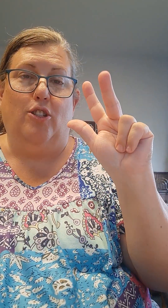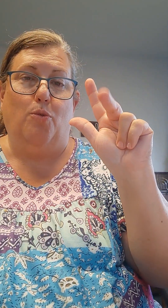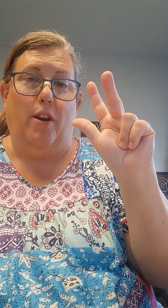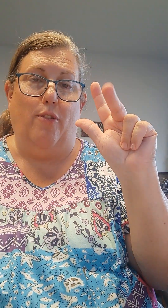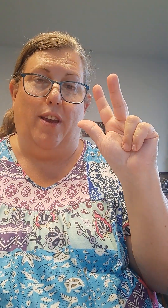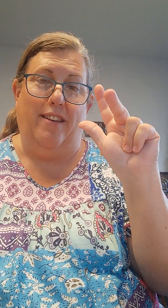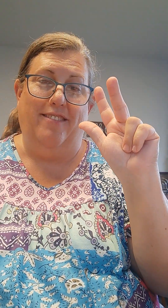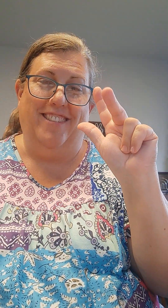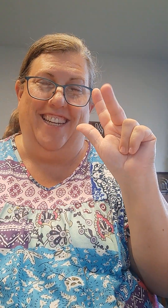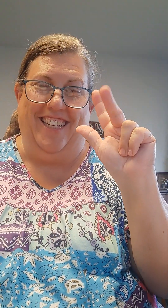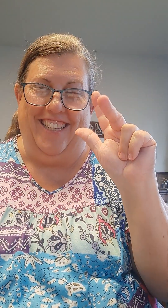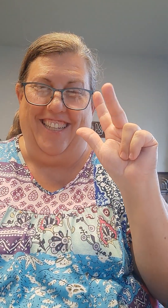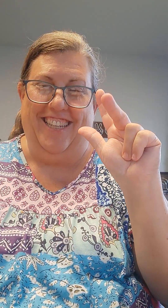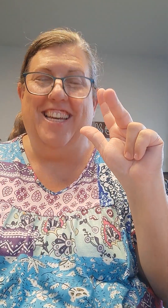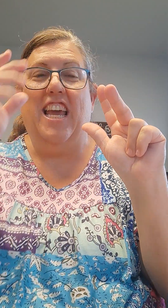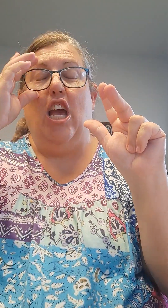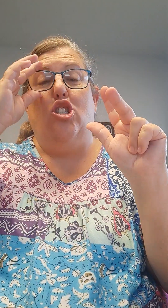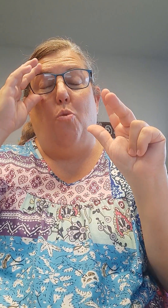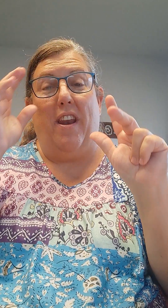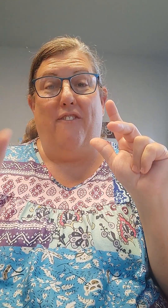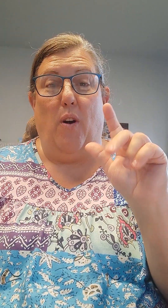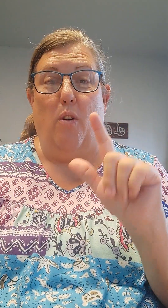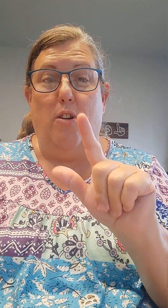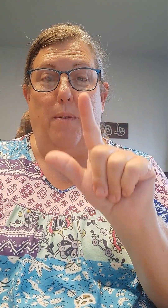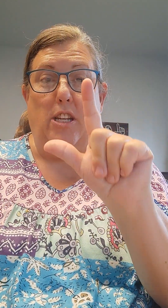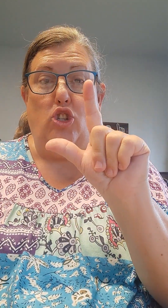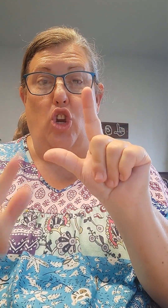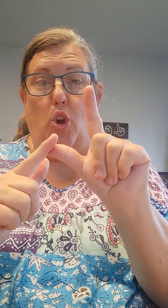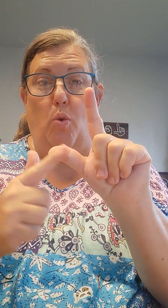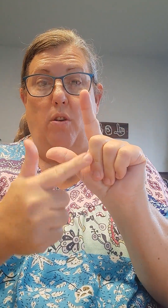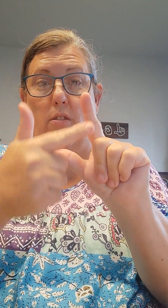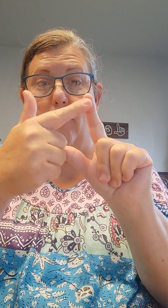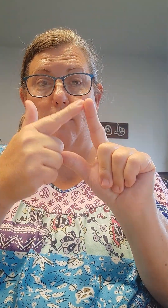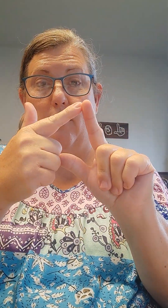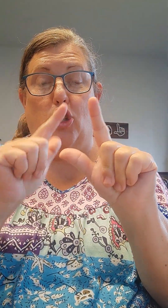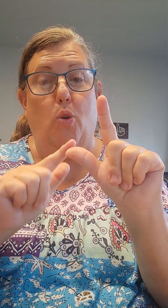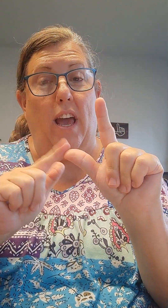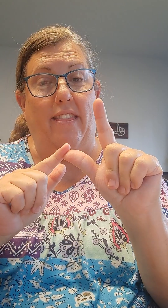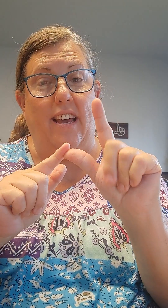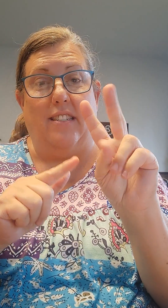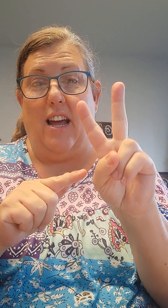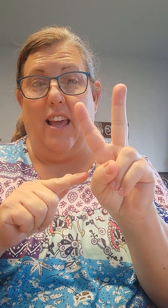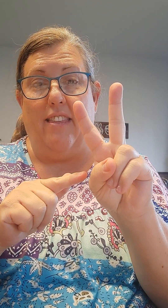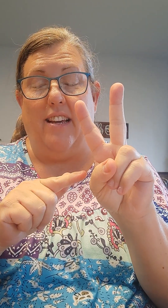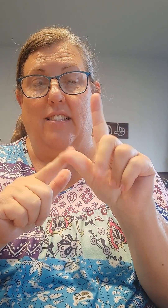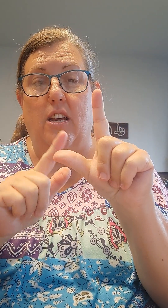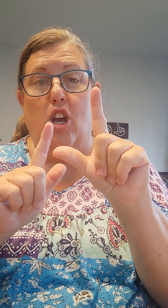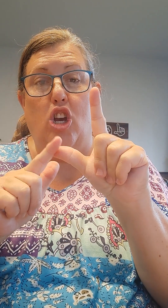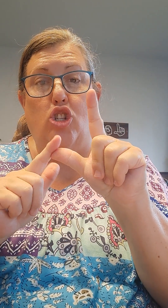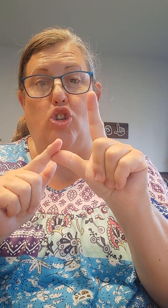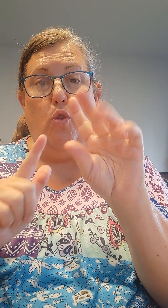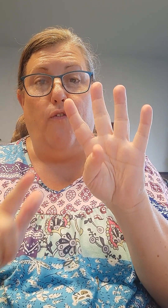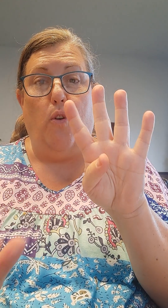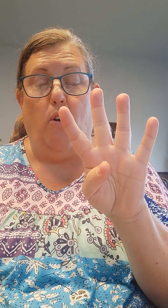Twenty-three. Twenty-four would be two. Two like this. Not like this. Two, four.